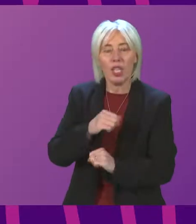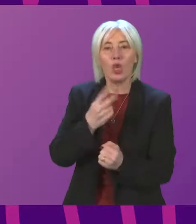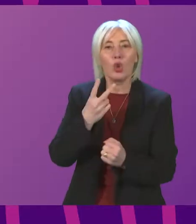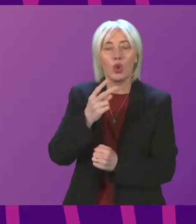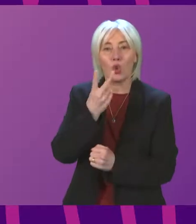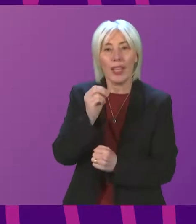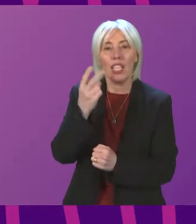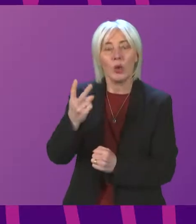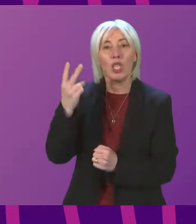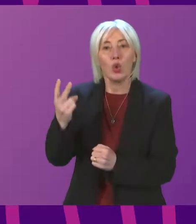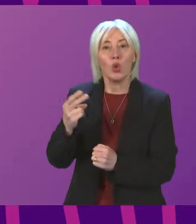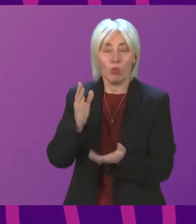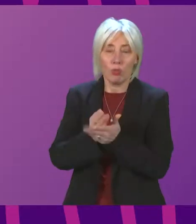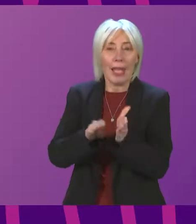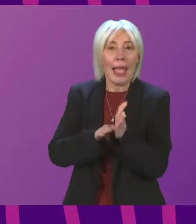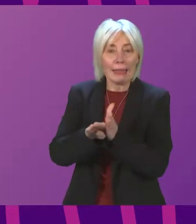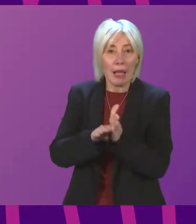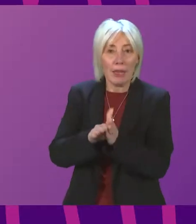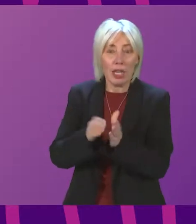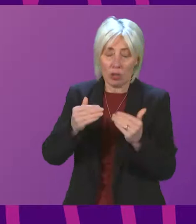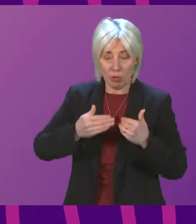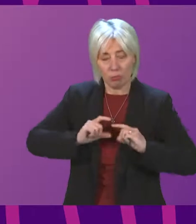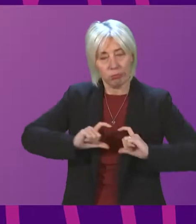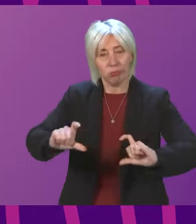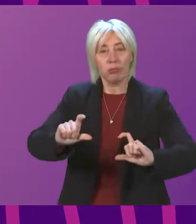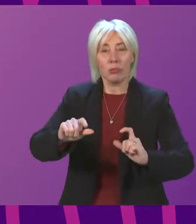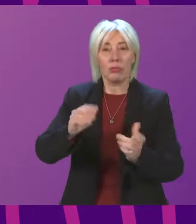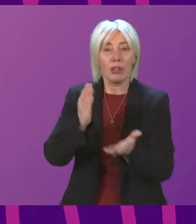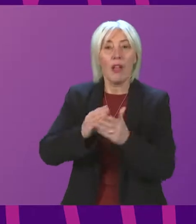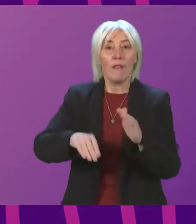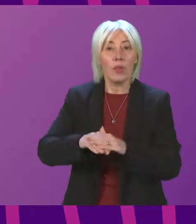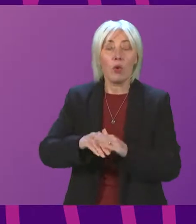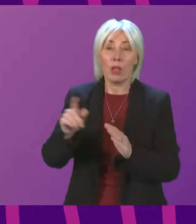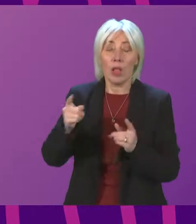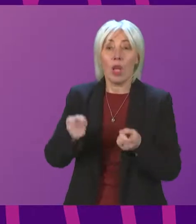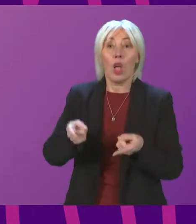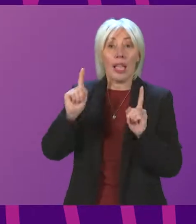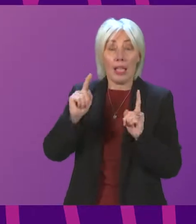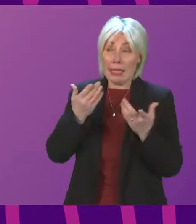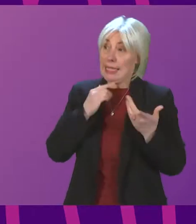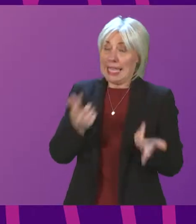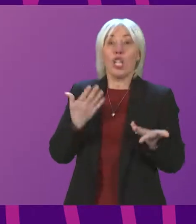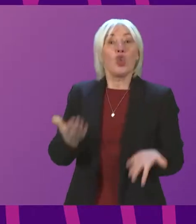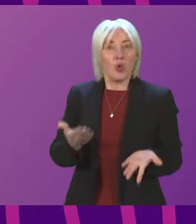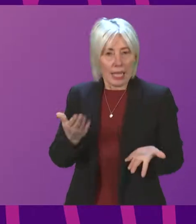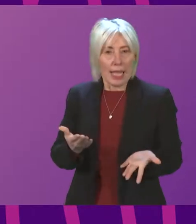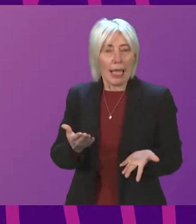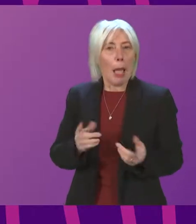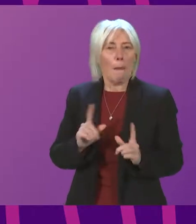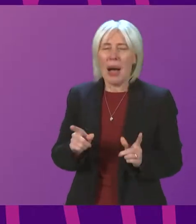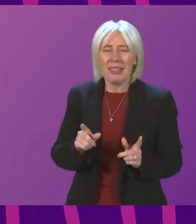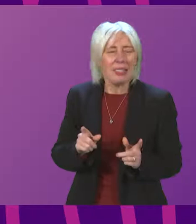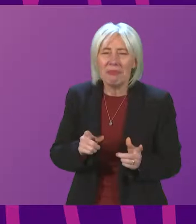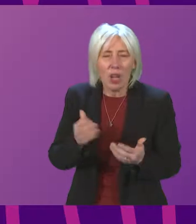examination diet to go ahead in full. And despite warm words from the Cabinet Secretary today, we are no further forward.